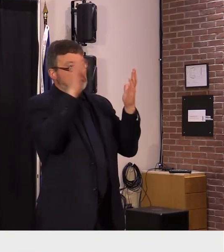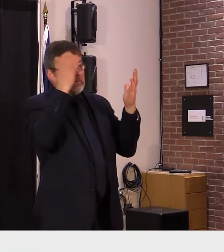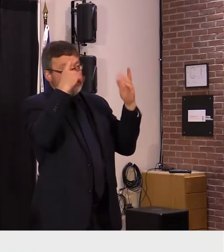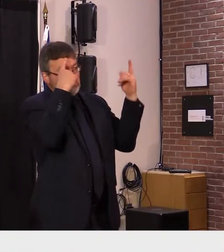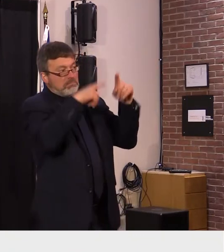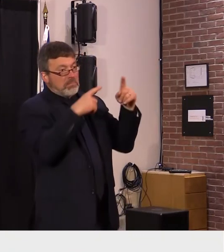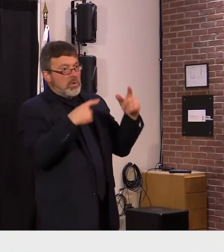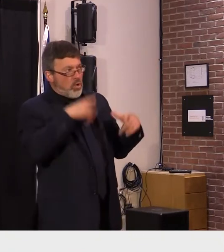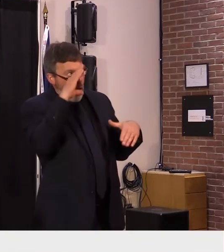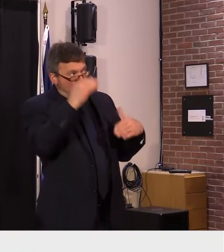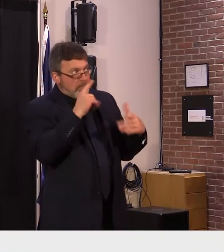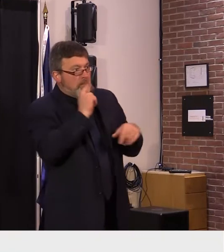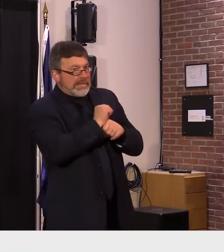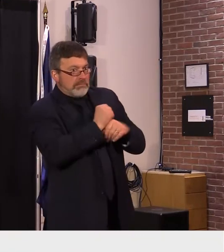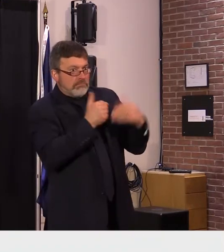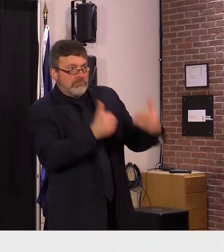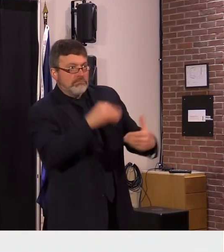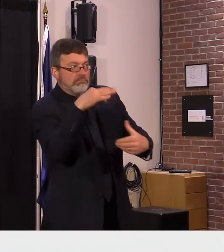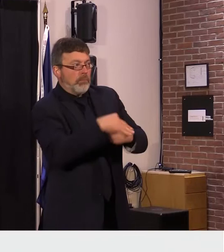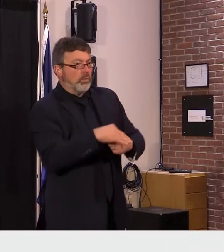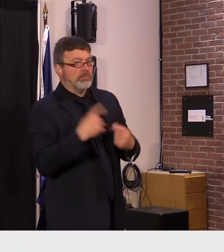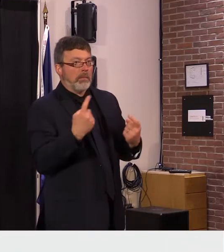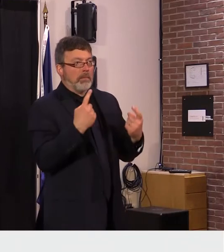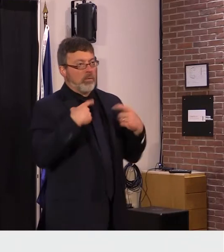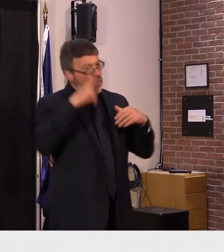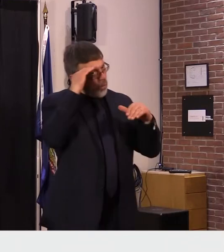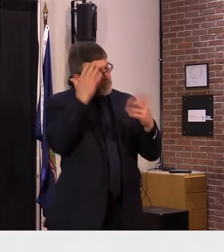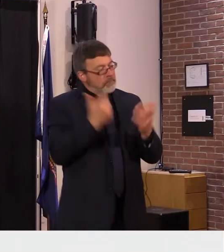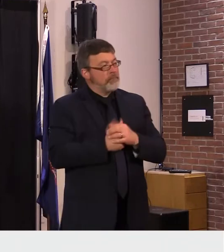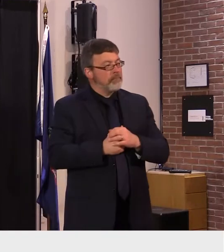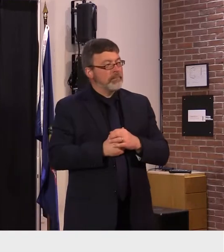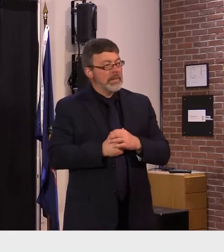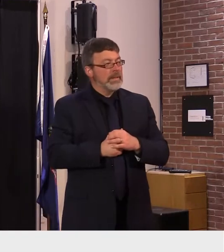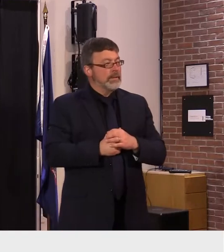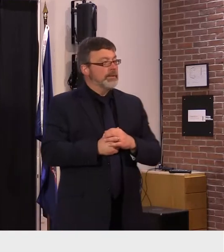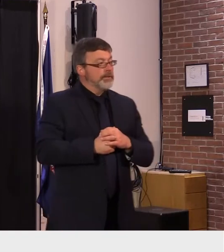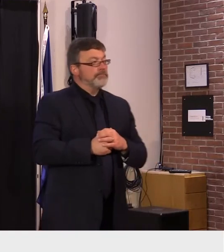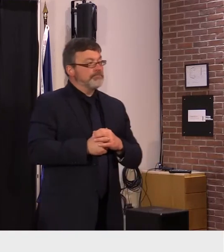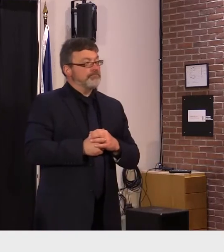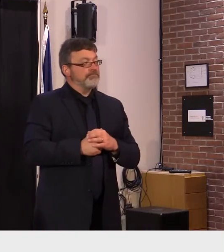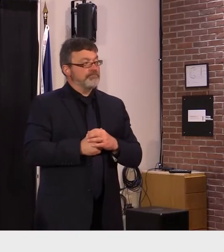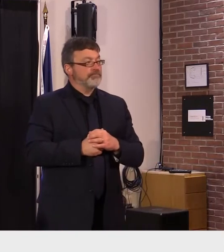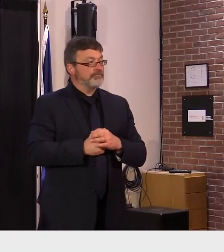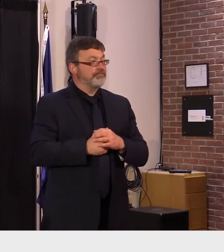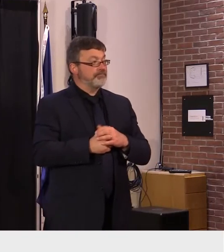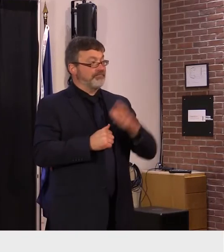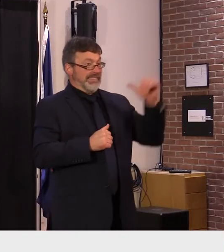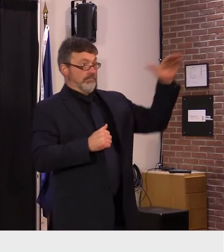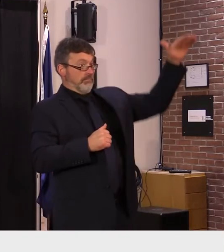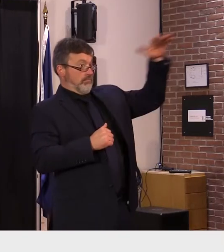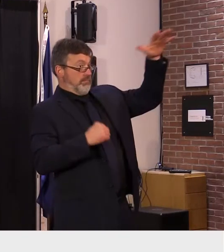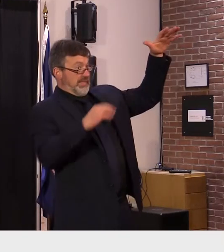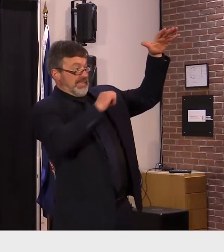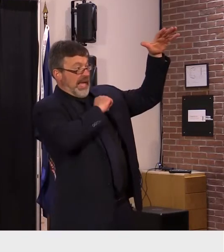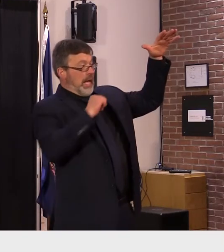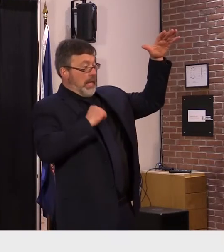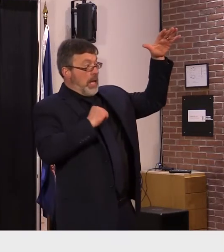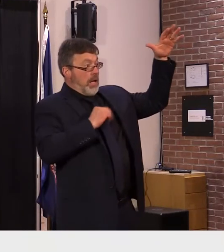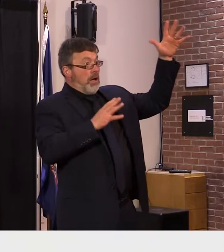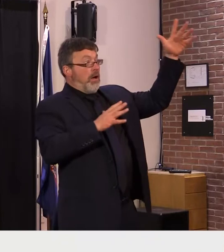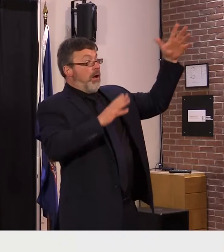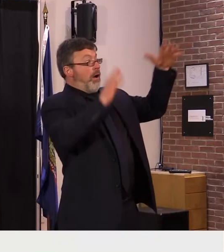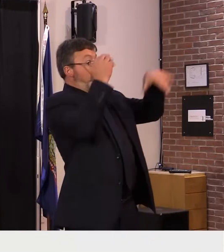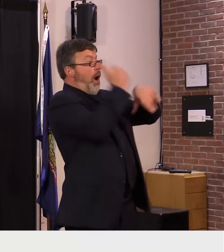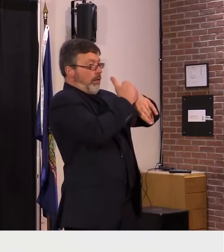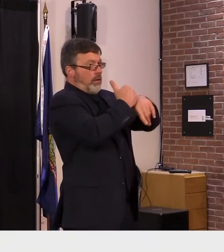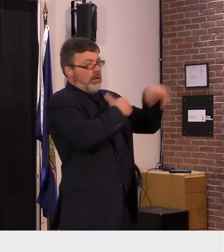we're encouraging them to do so they probably won't go as far as what we did here in vermont but all the steps we took i